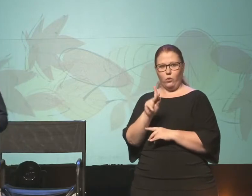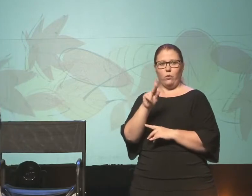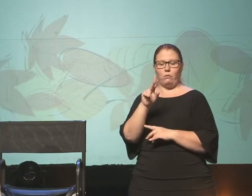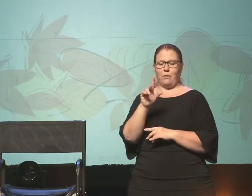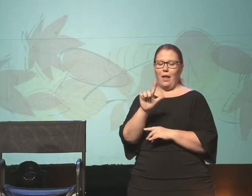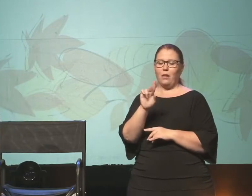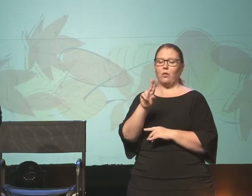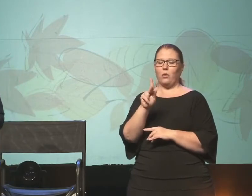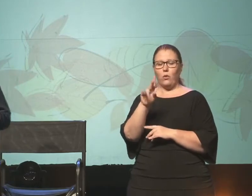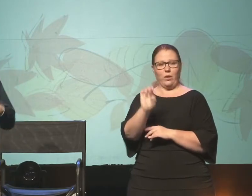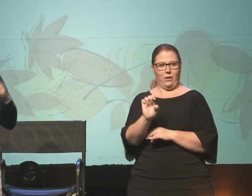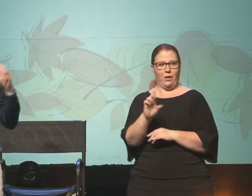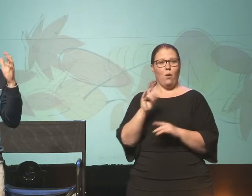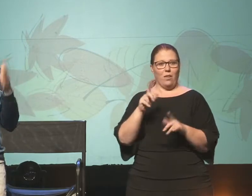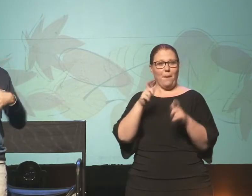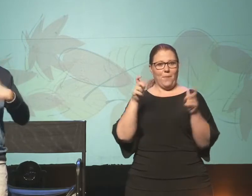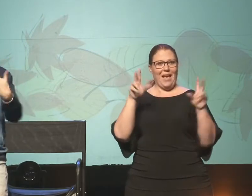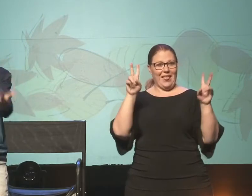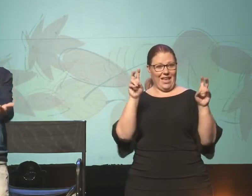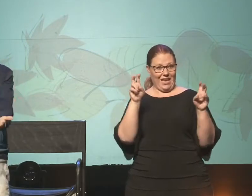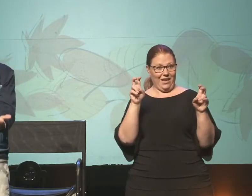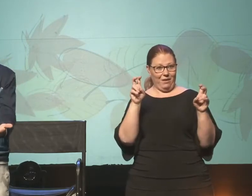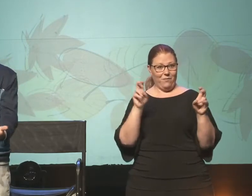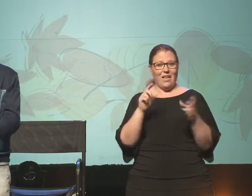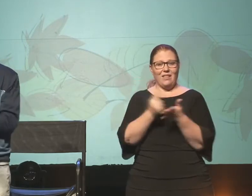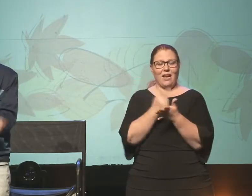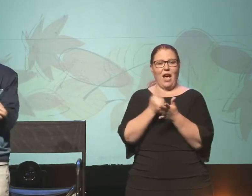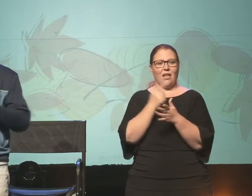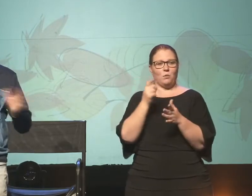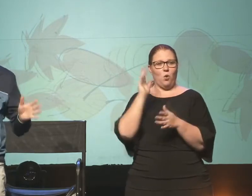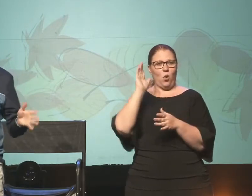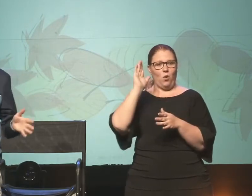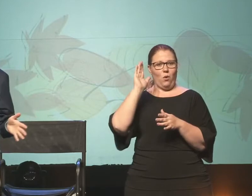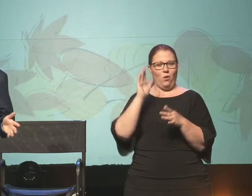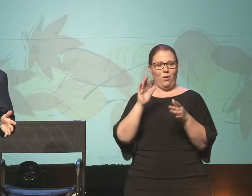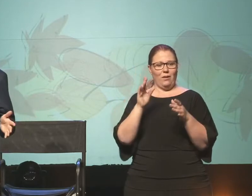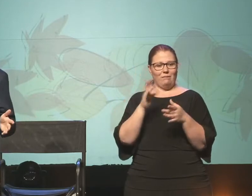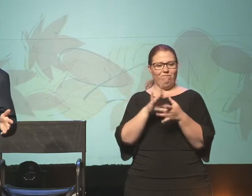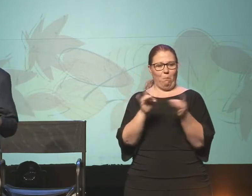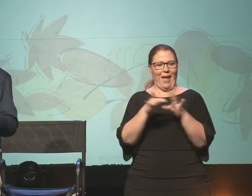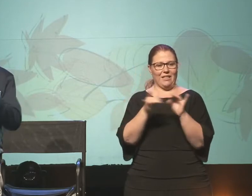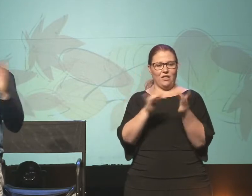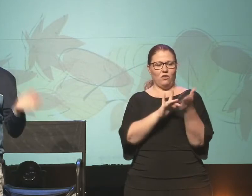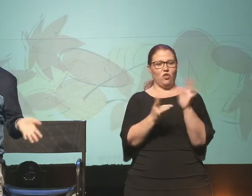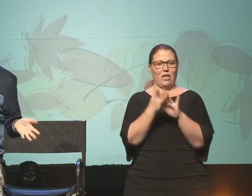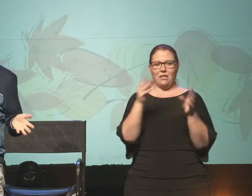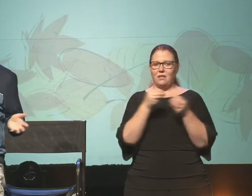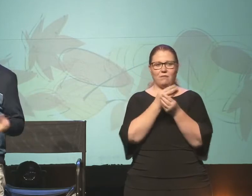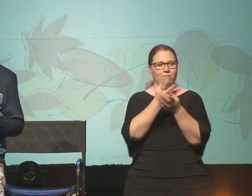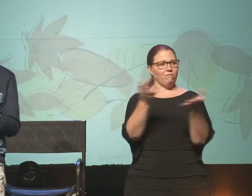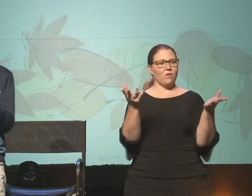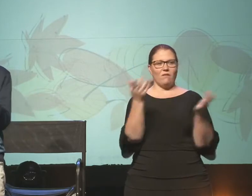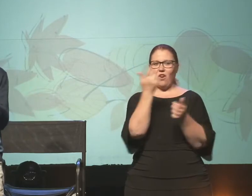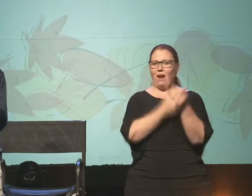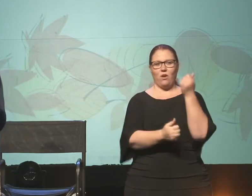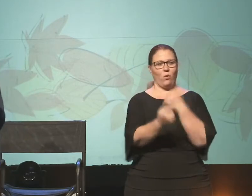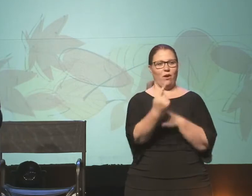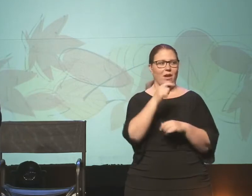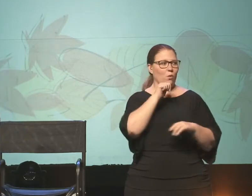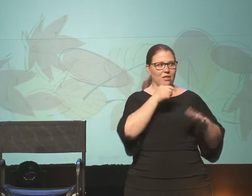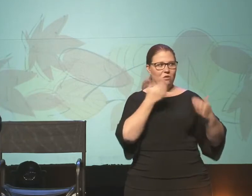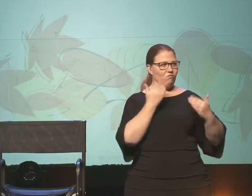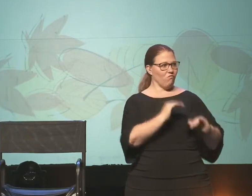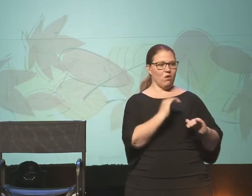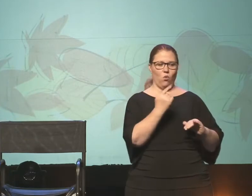themes in the gospel of Luke is that the gospel message of Jesus was for everybody, was for everybody. That it wasn't bound